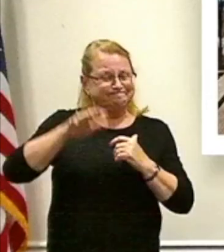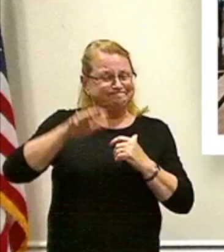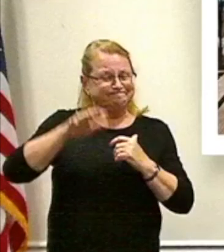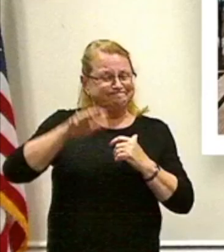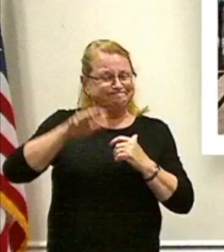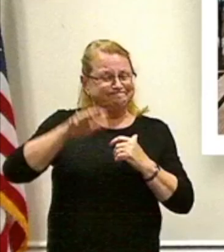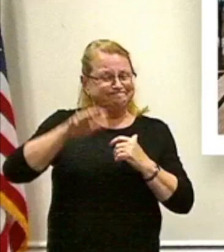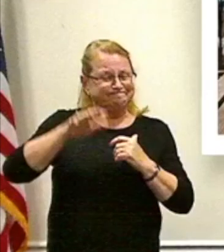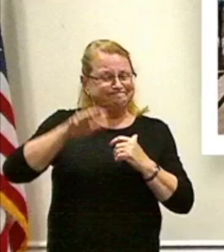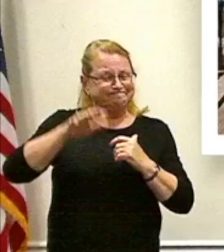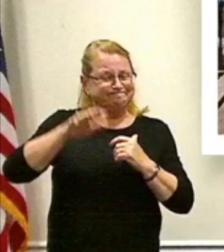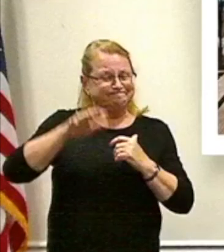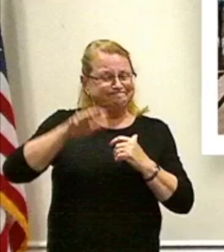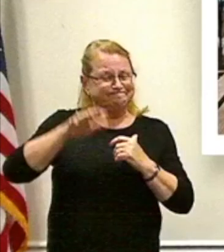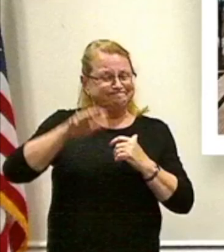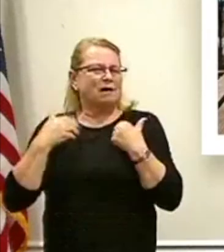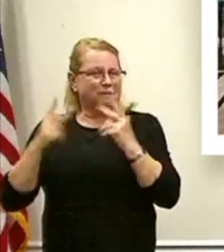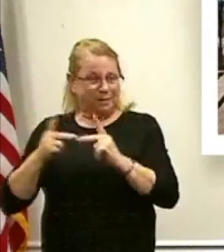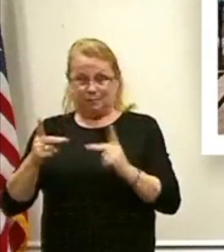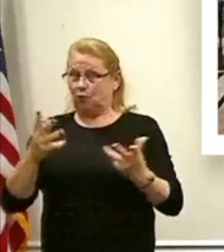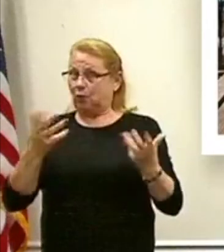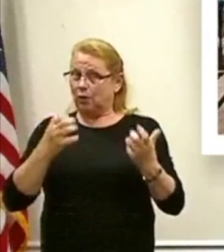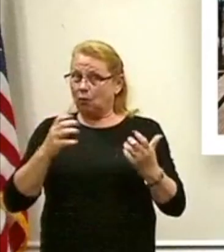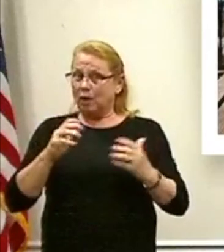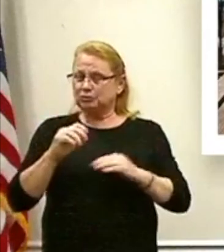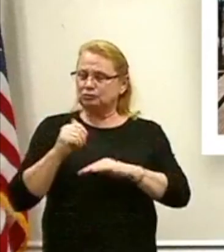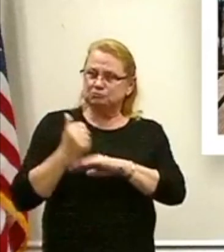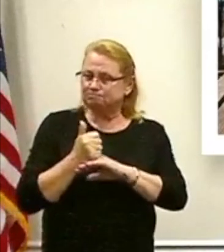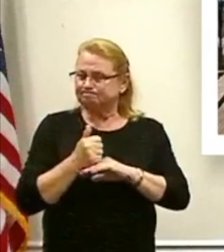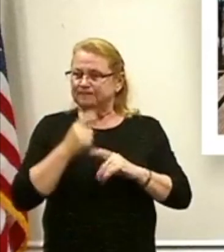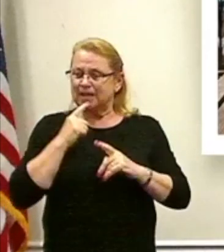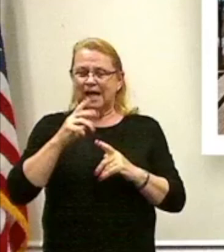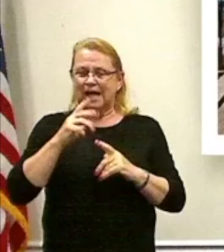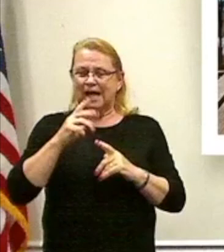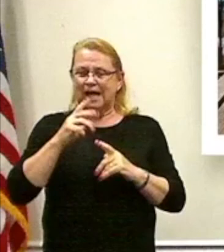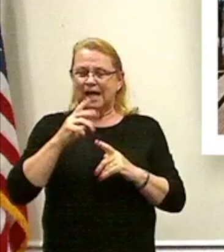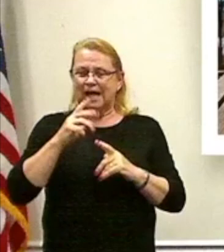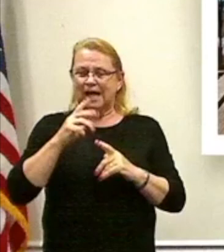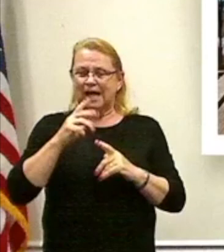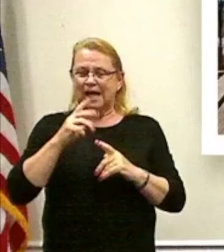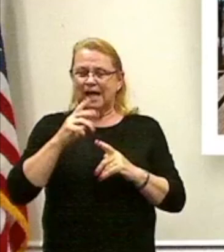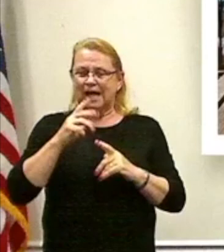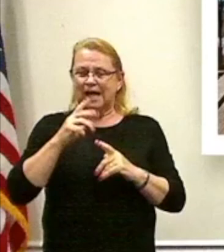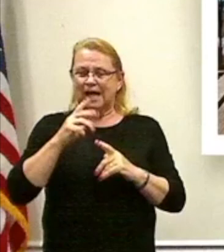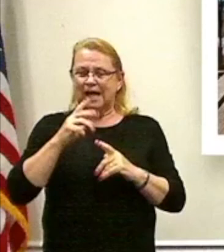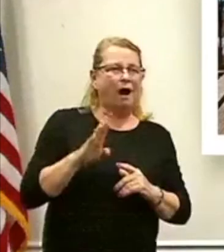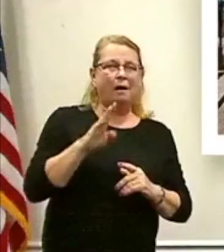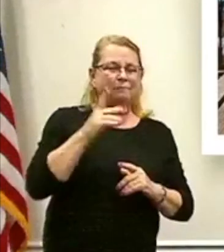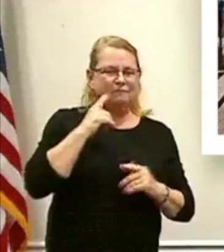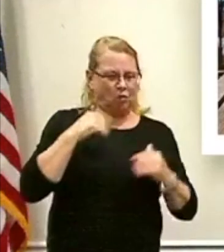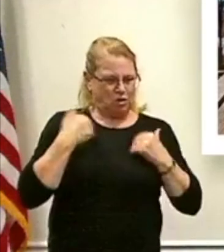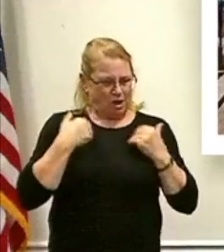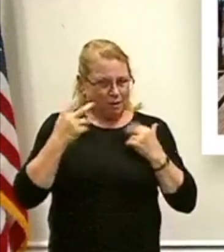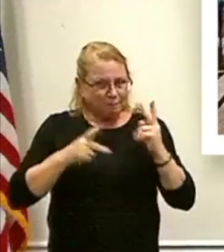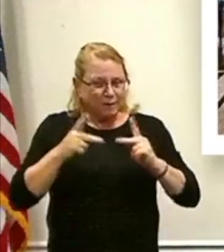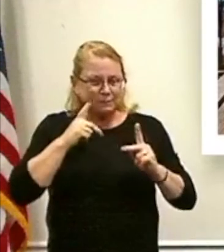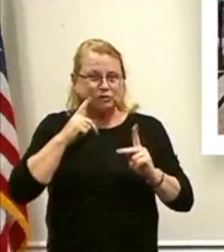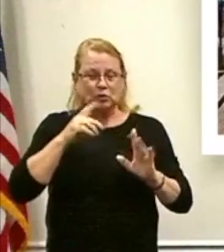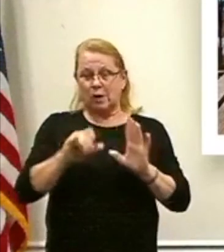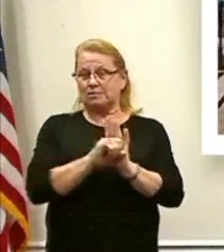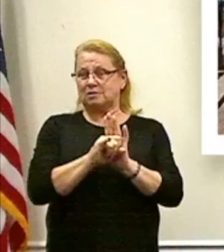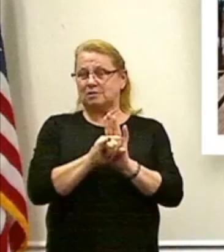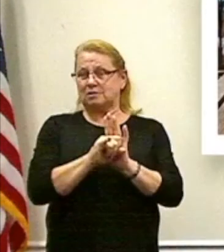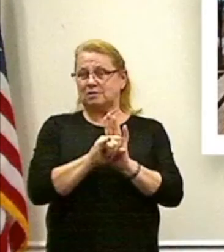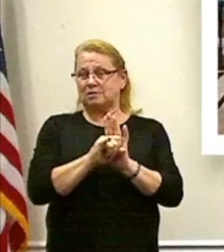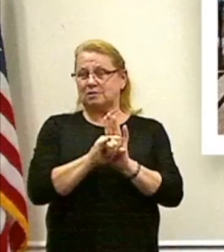We're working with the artifact to launch a digital hub, a location for young people to identify job opportunities, training opportunities, and sort of interact